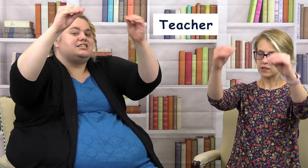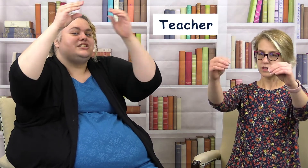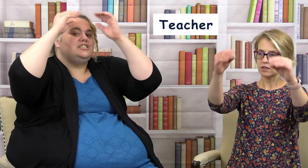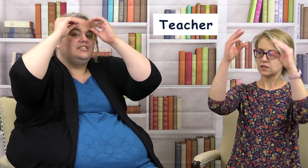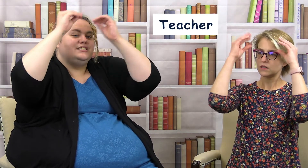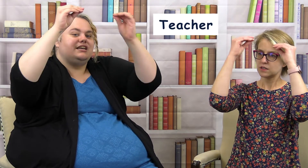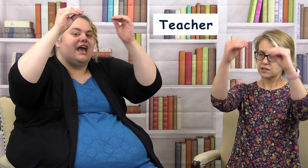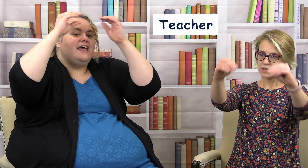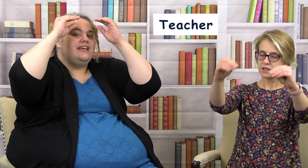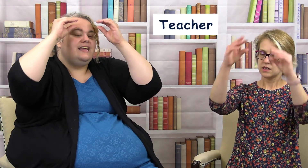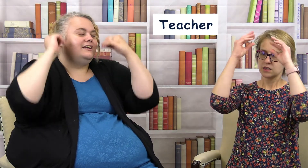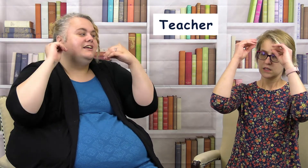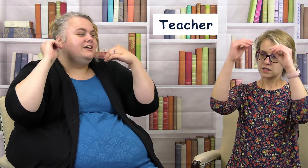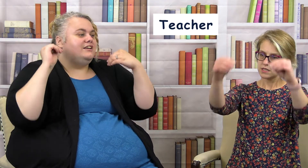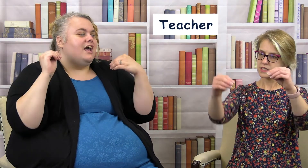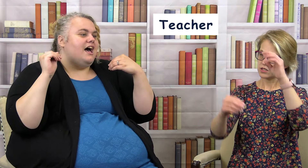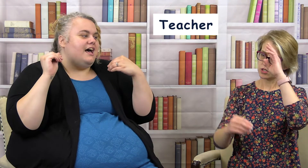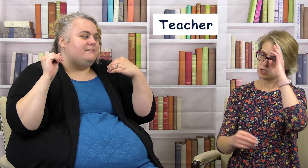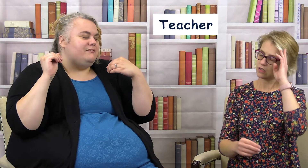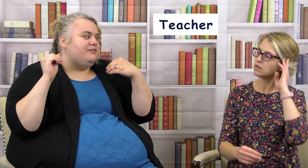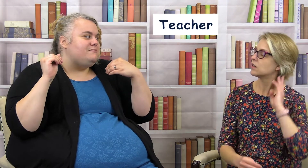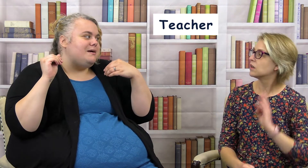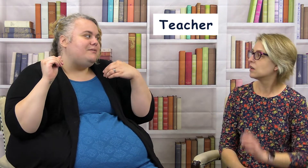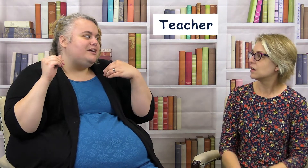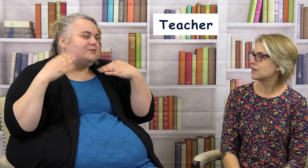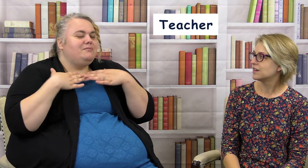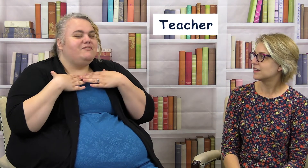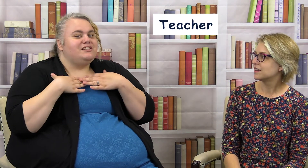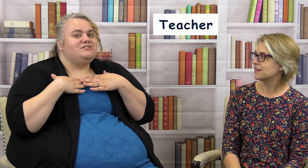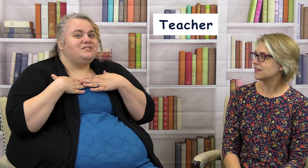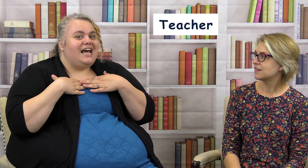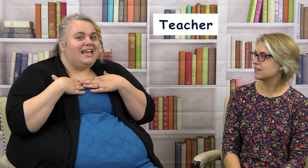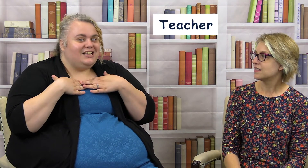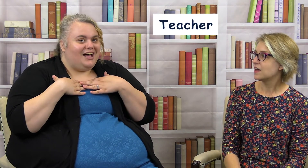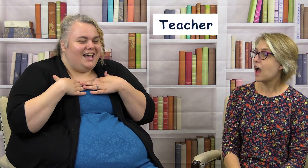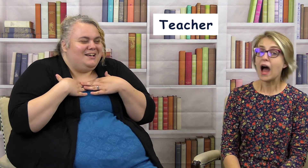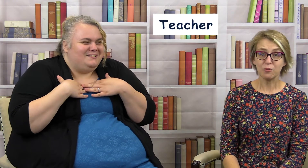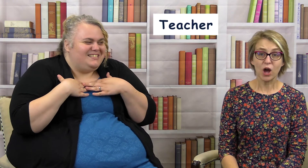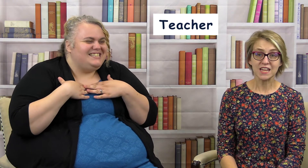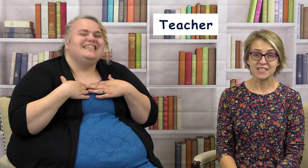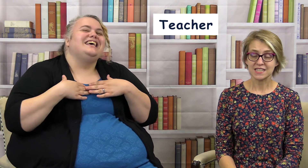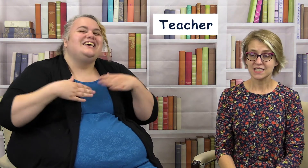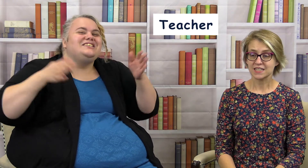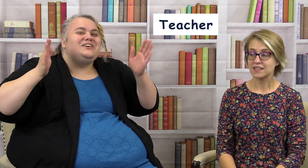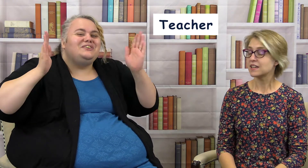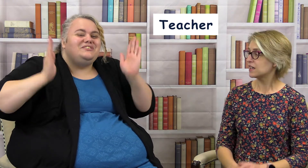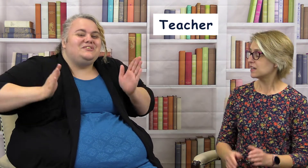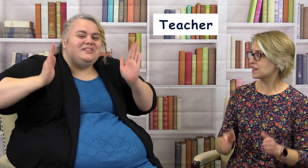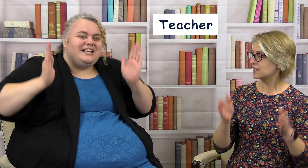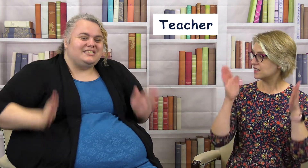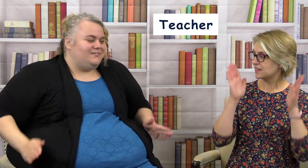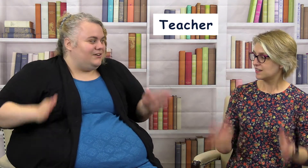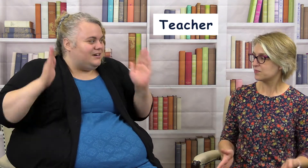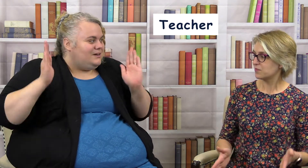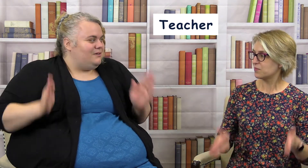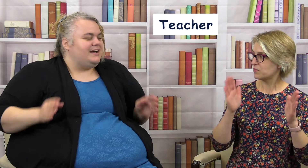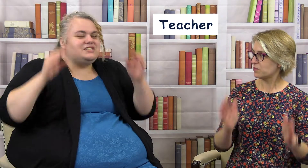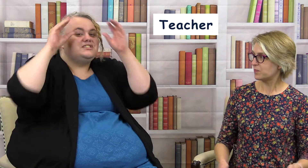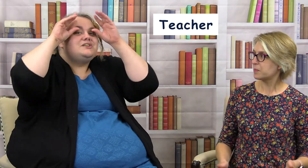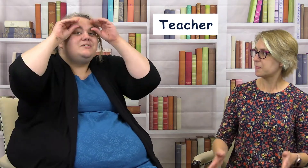and then if you remember you were a professional cyclone I was so you do this for profession so